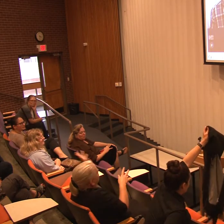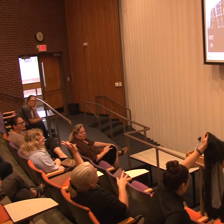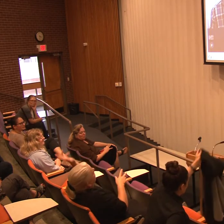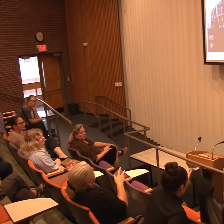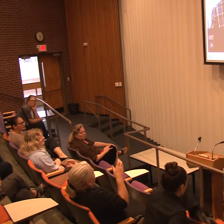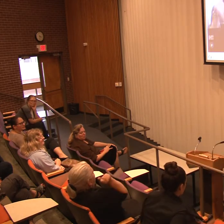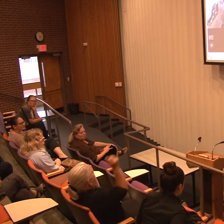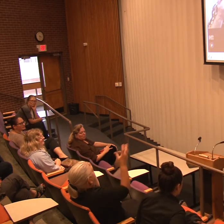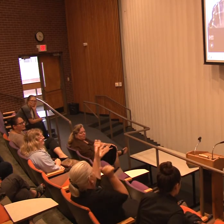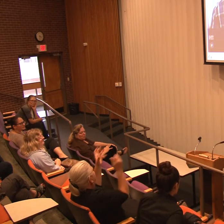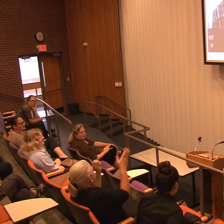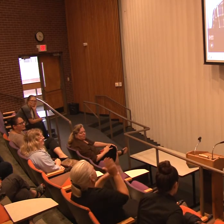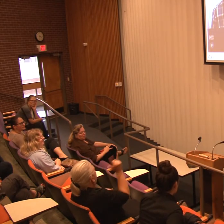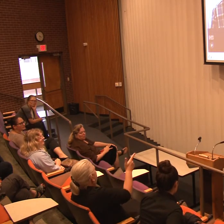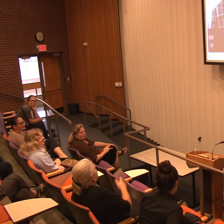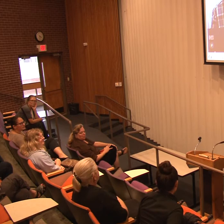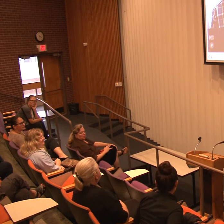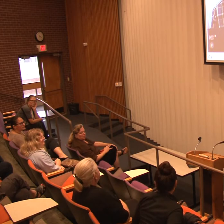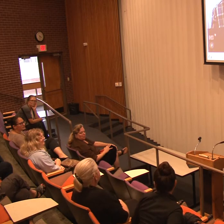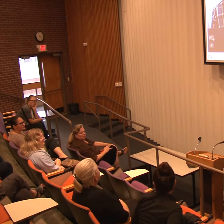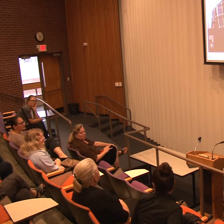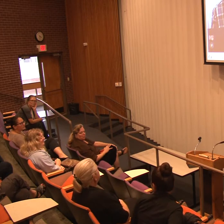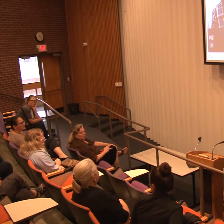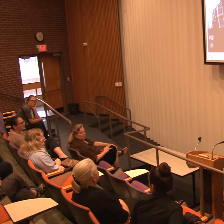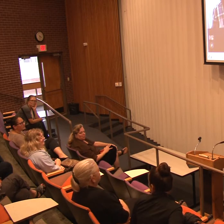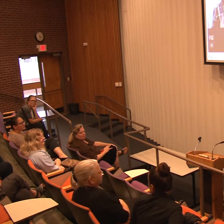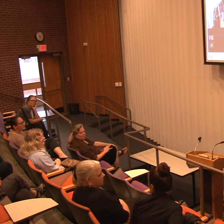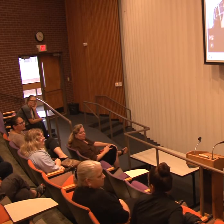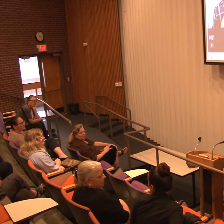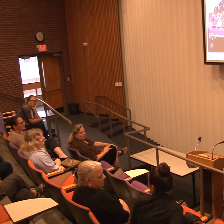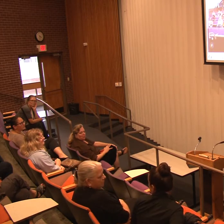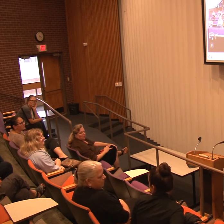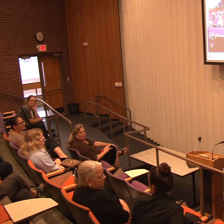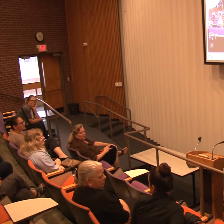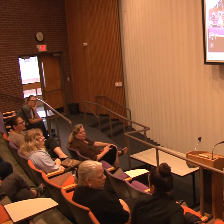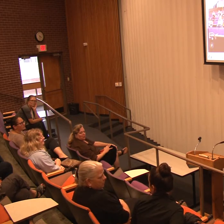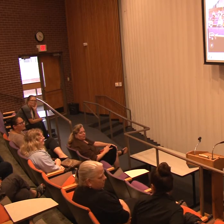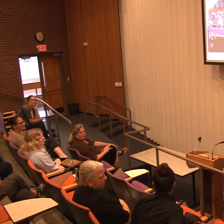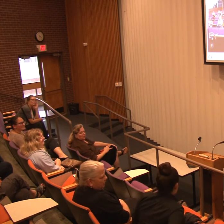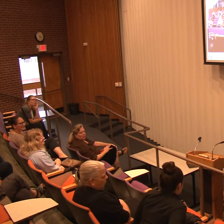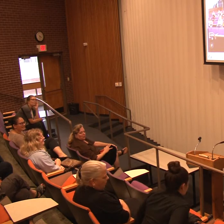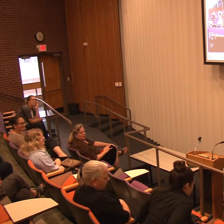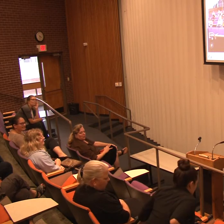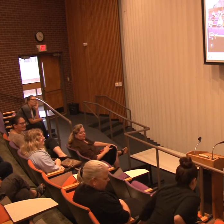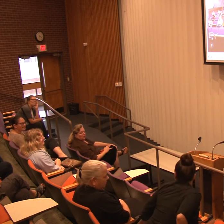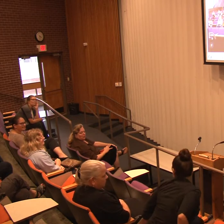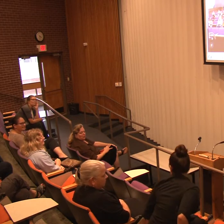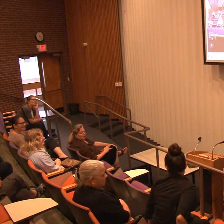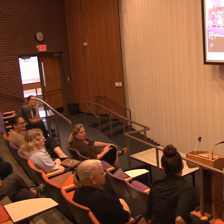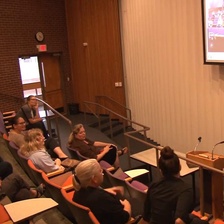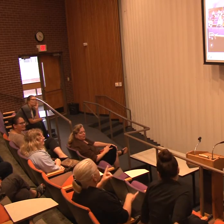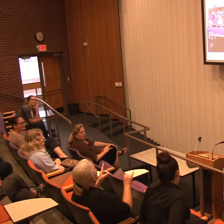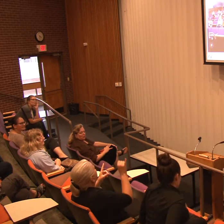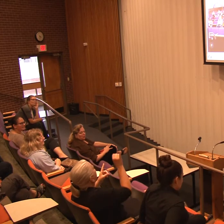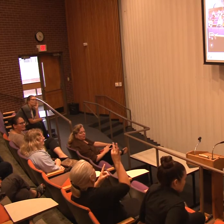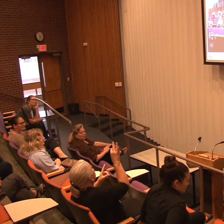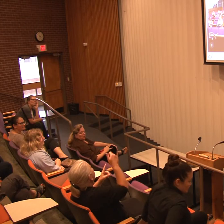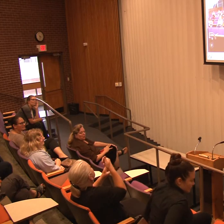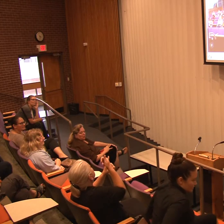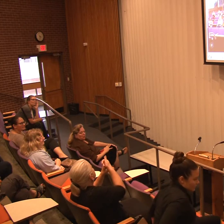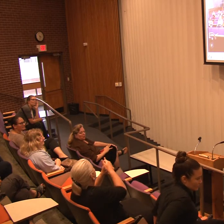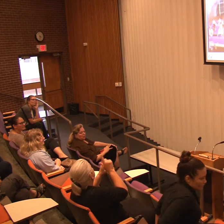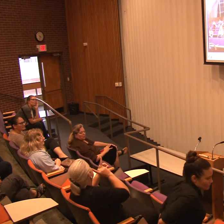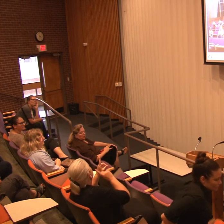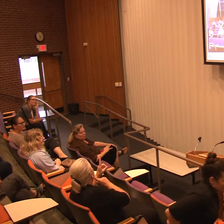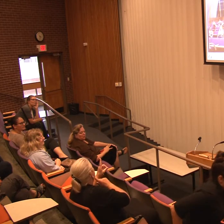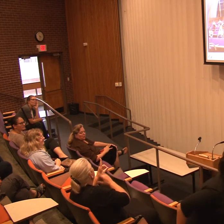interpret for you. If you are deaf and you want to sign your own question, just come in the